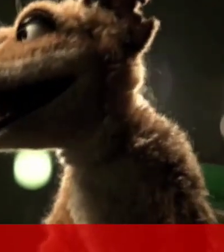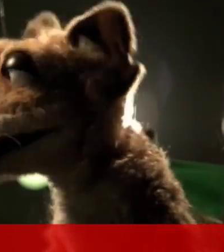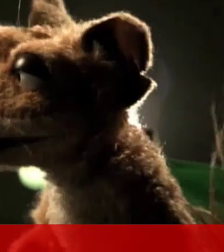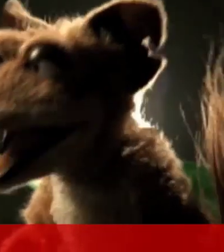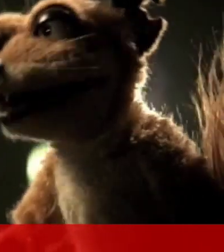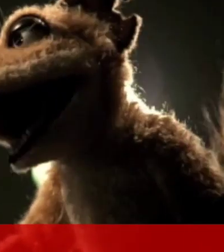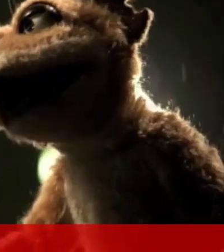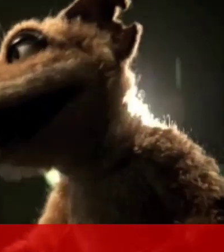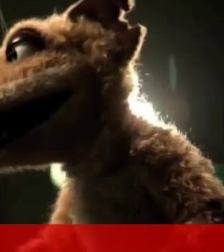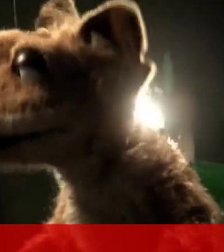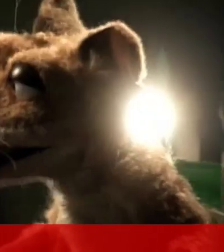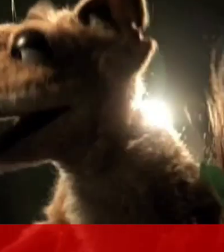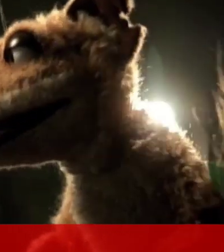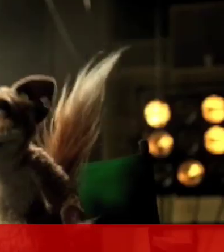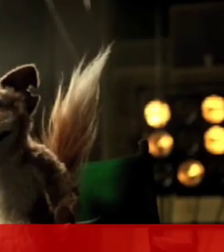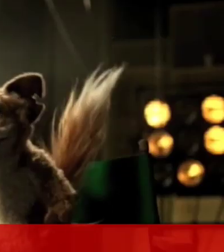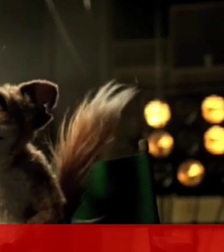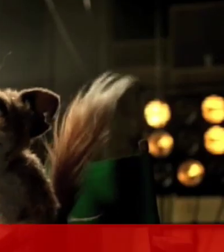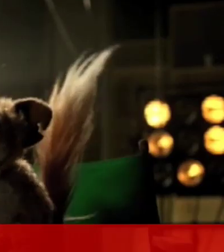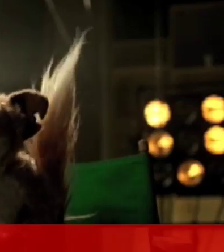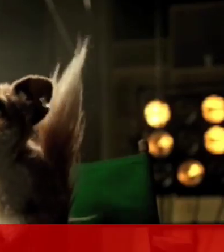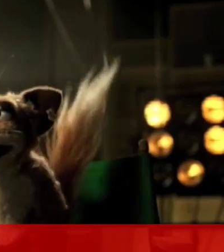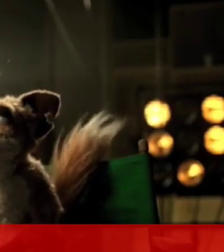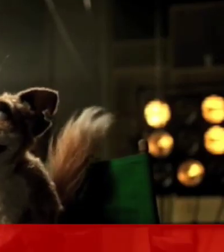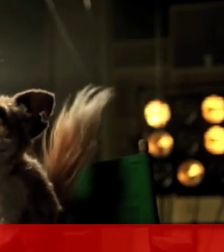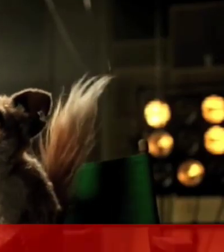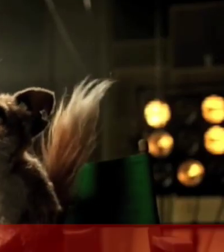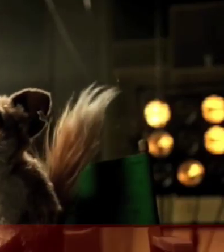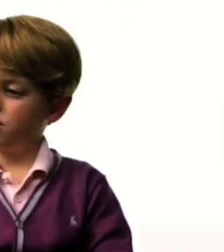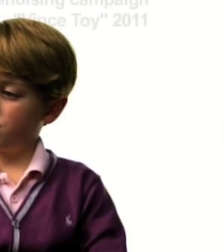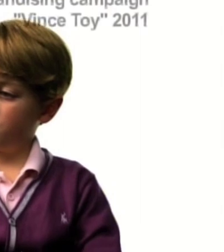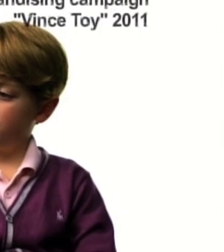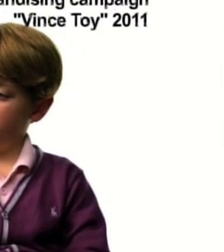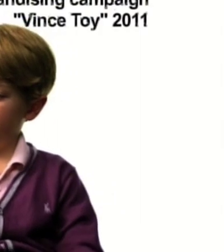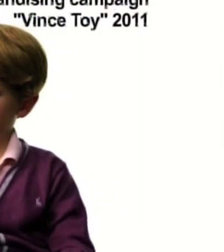Well, yeah, I know I've caused a few problems in terms of merchandising and that.